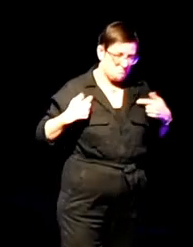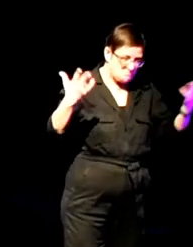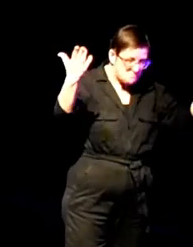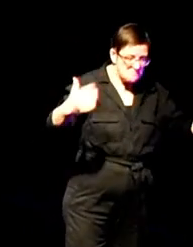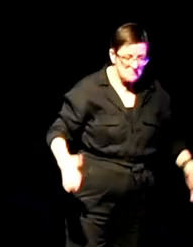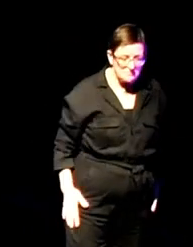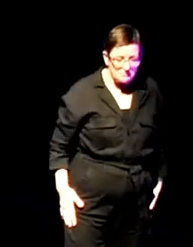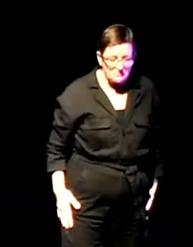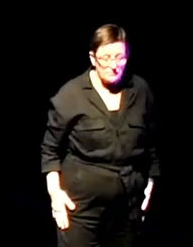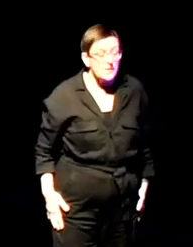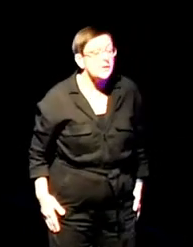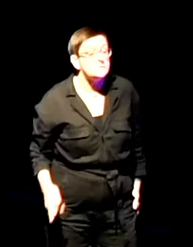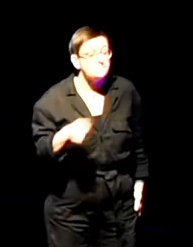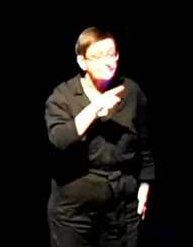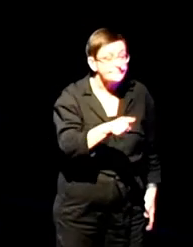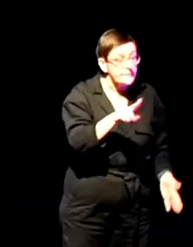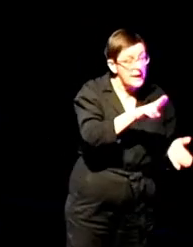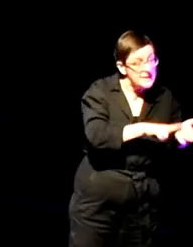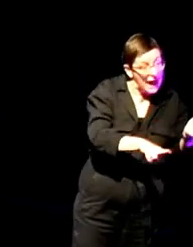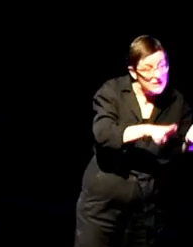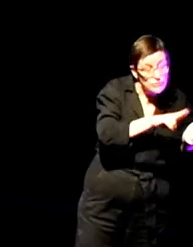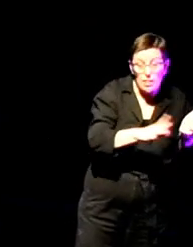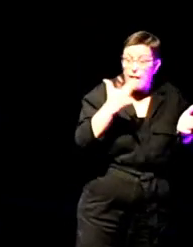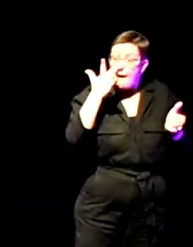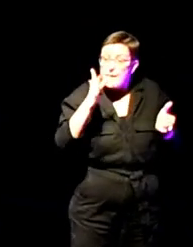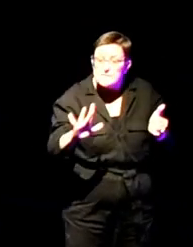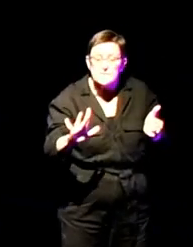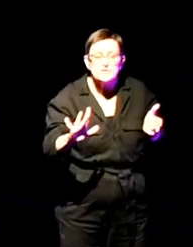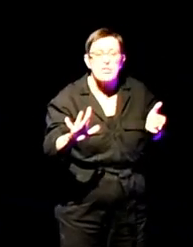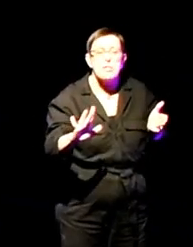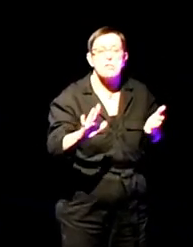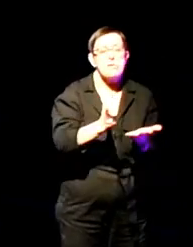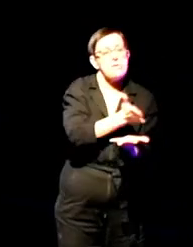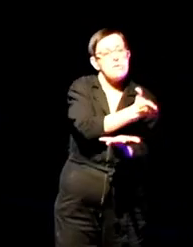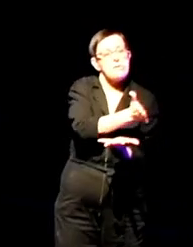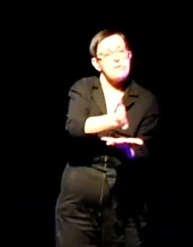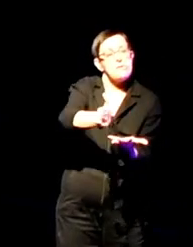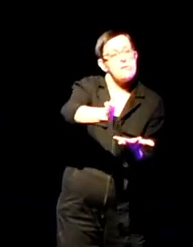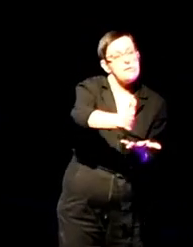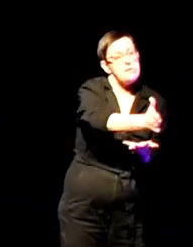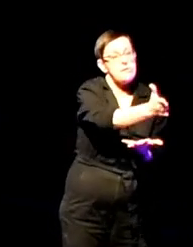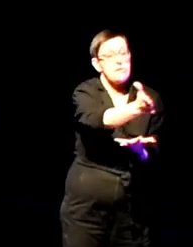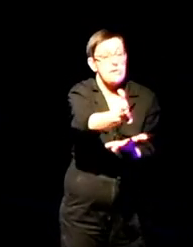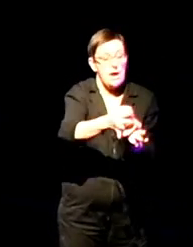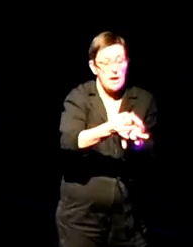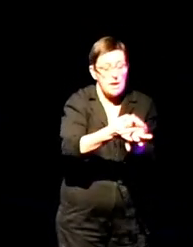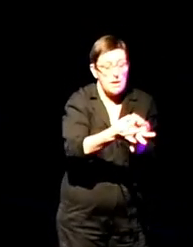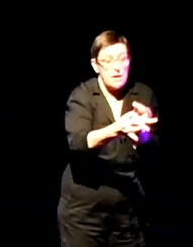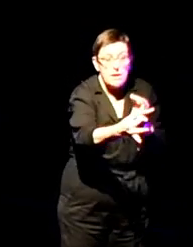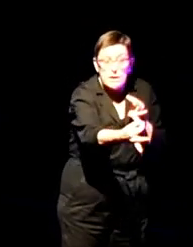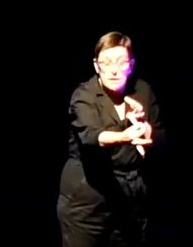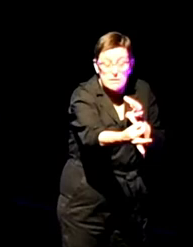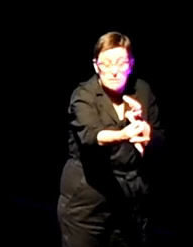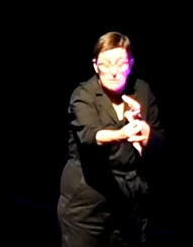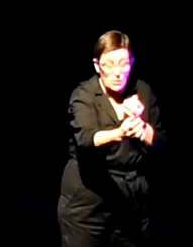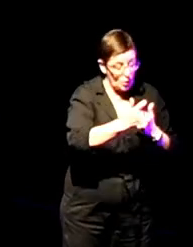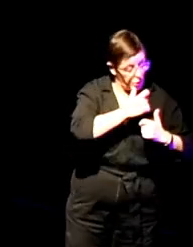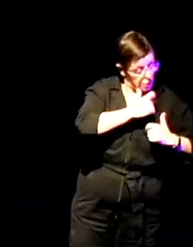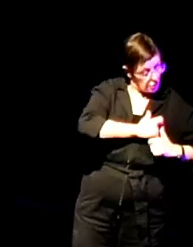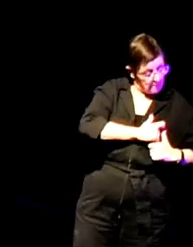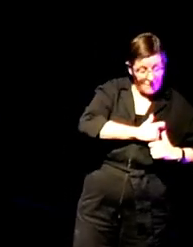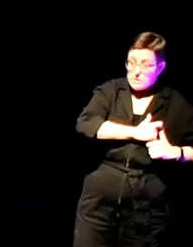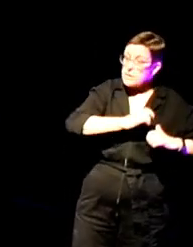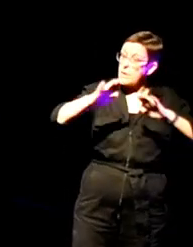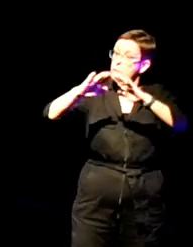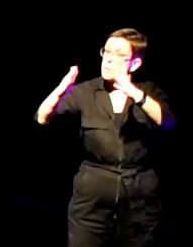I went for the line between natural and artificial, because I'm interested in those boundaries between the human and the world.